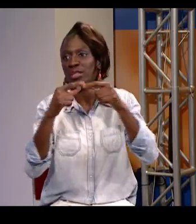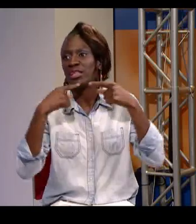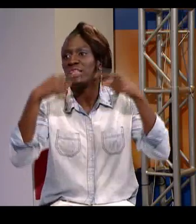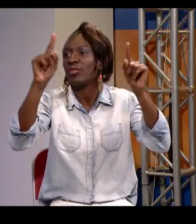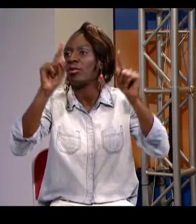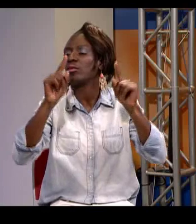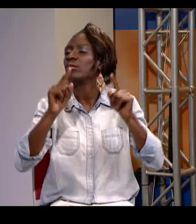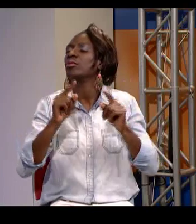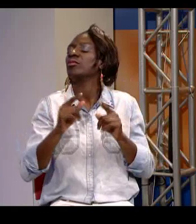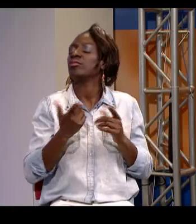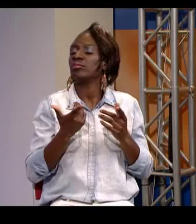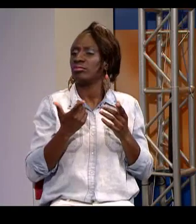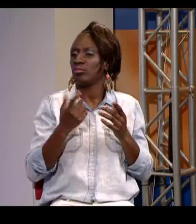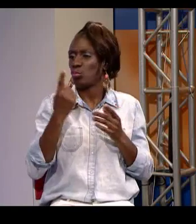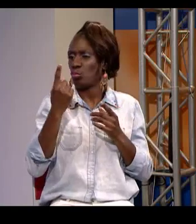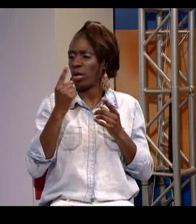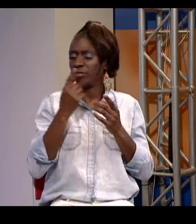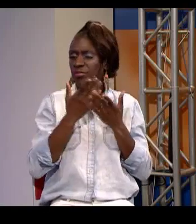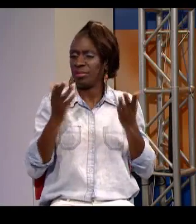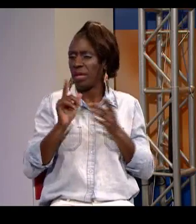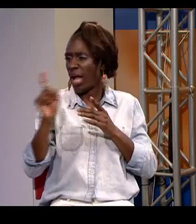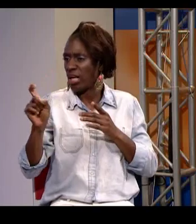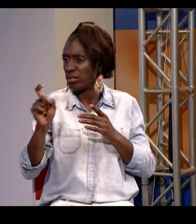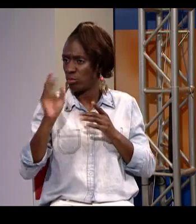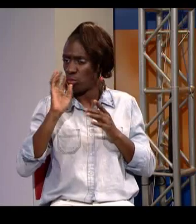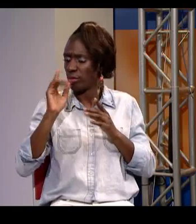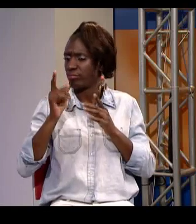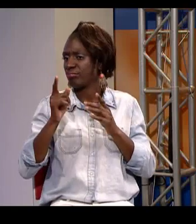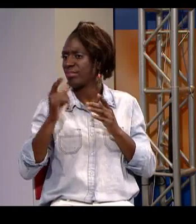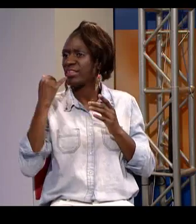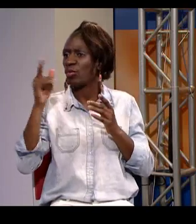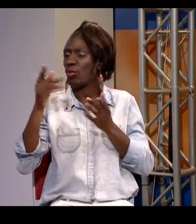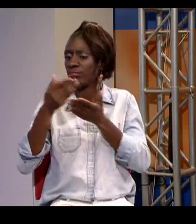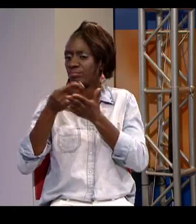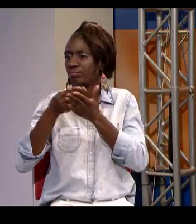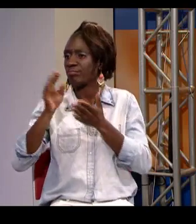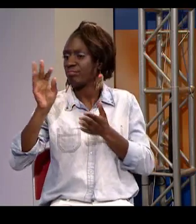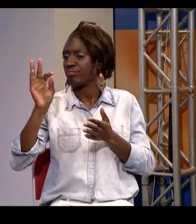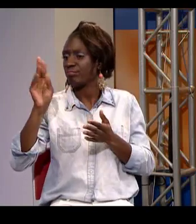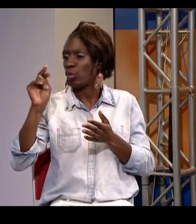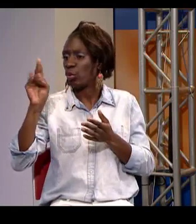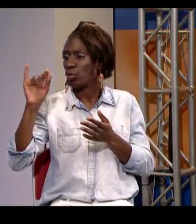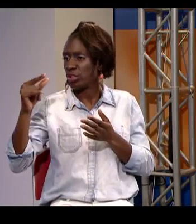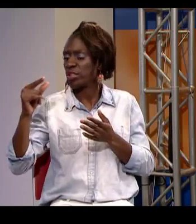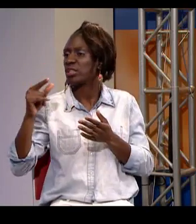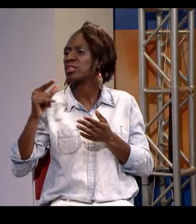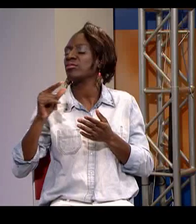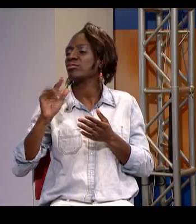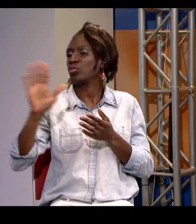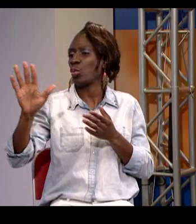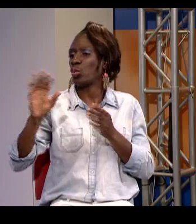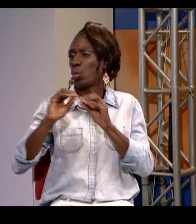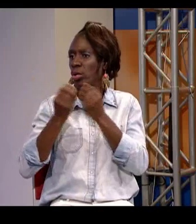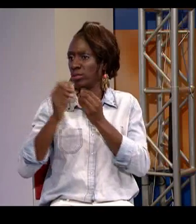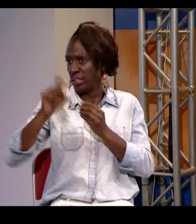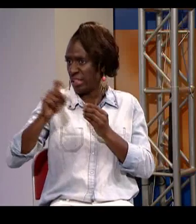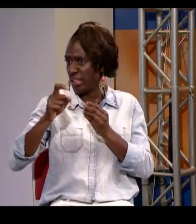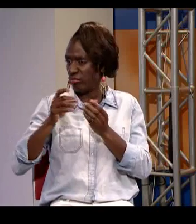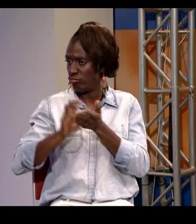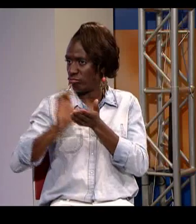I am really happy that this service is provided. I'm looking forward to many more years of successful service. You had mentioned about funding,